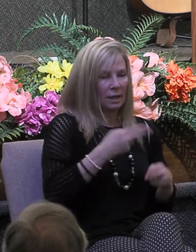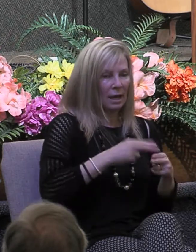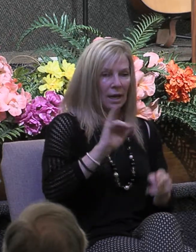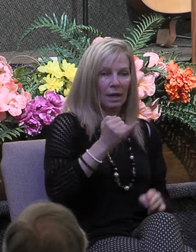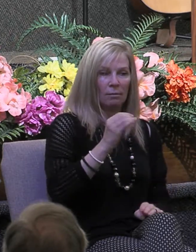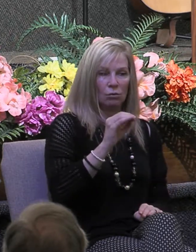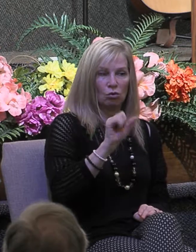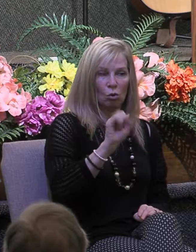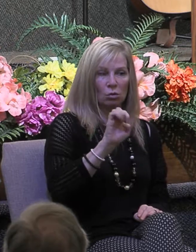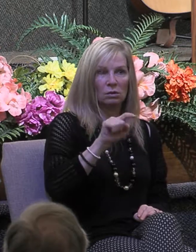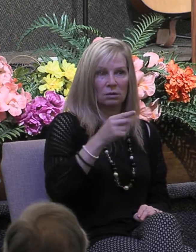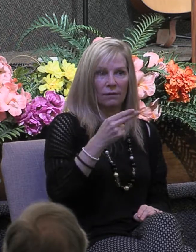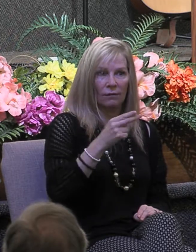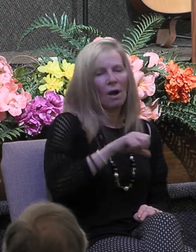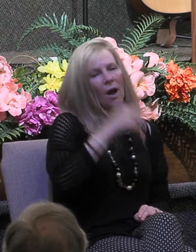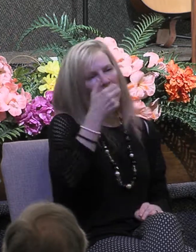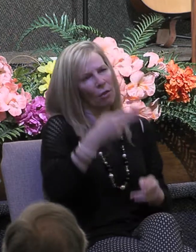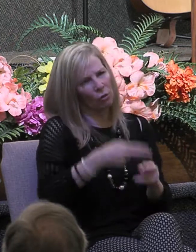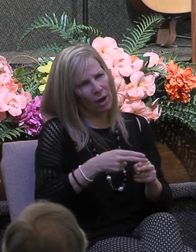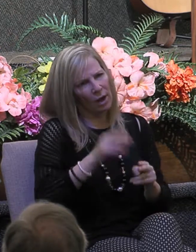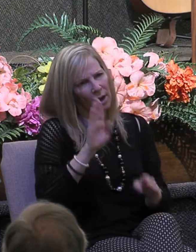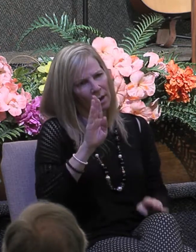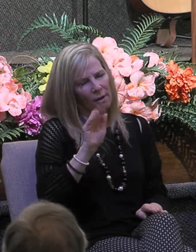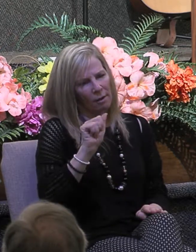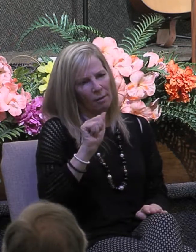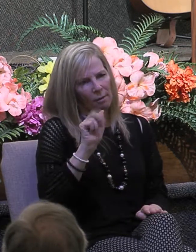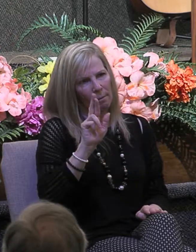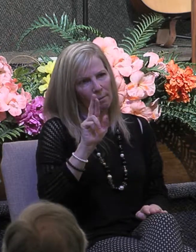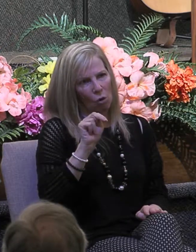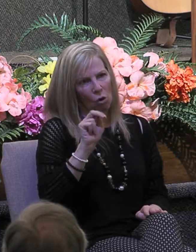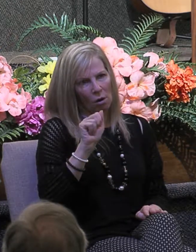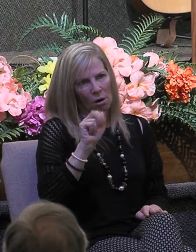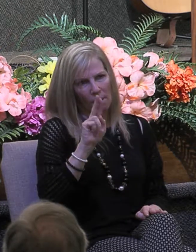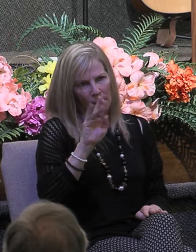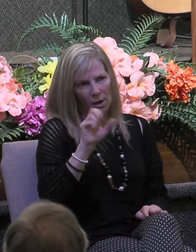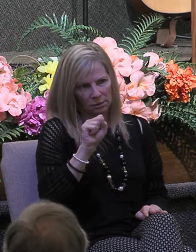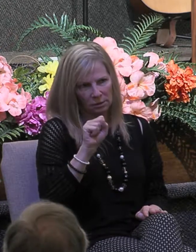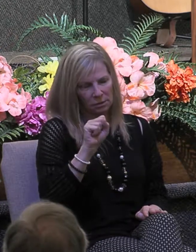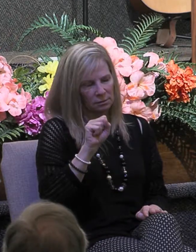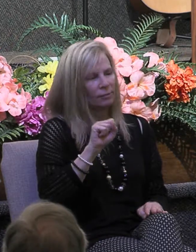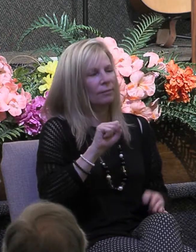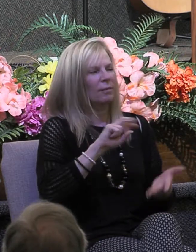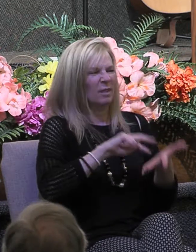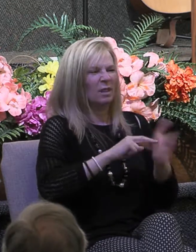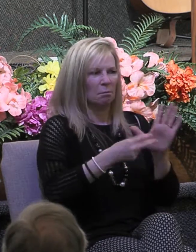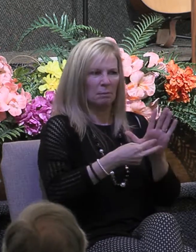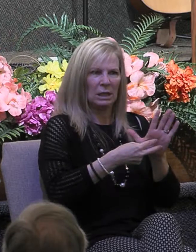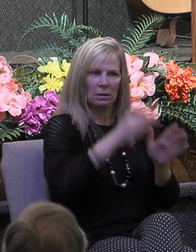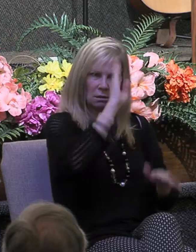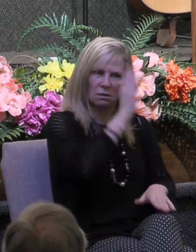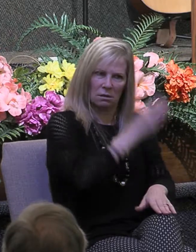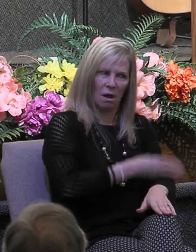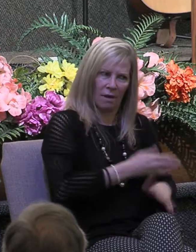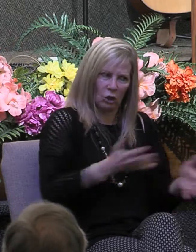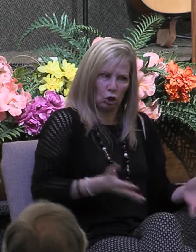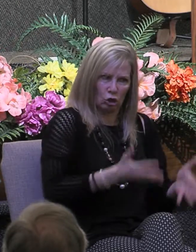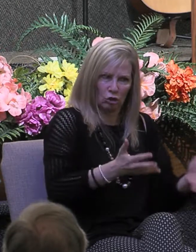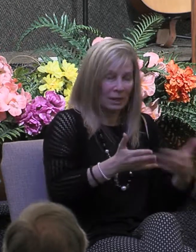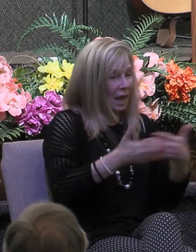Barnabas by the apostles which translated means son of encouragement and who owned a track of land sold